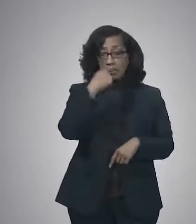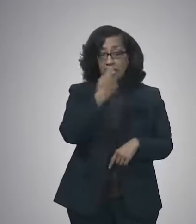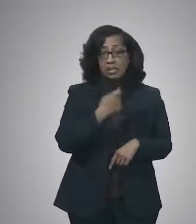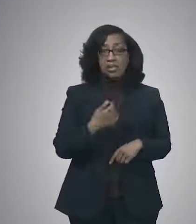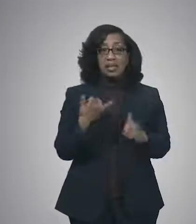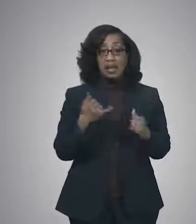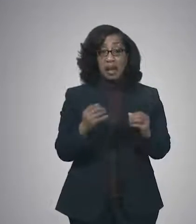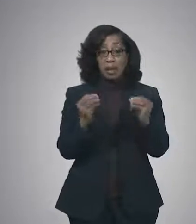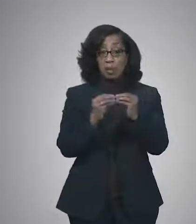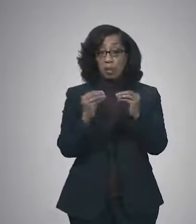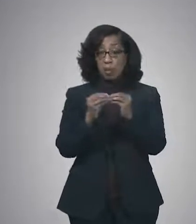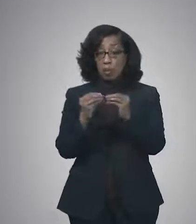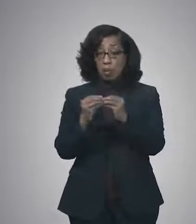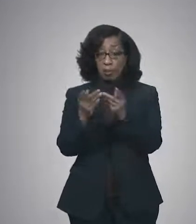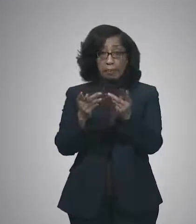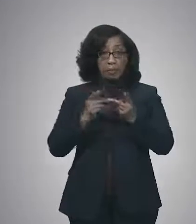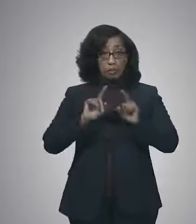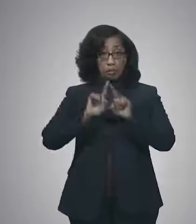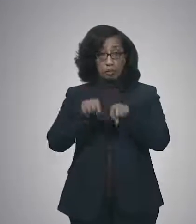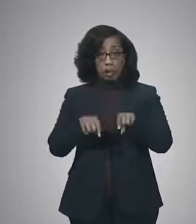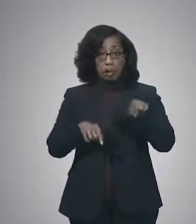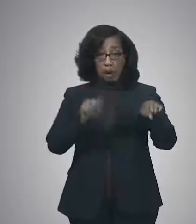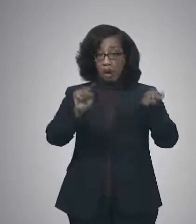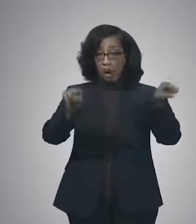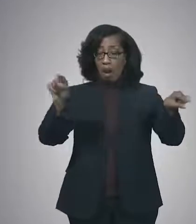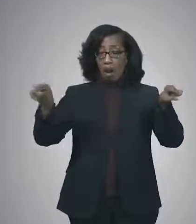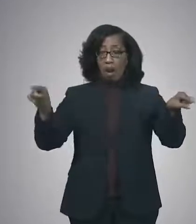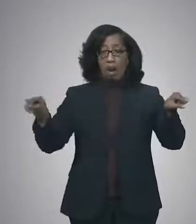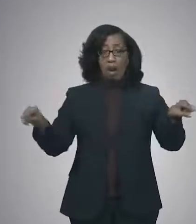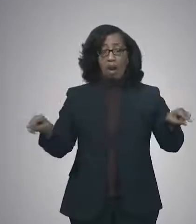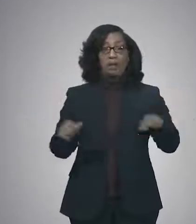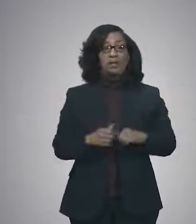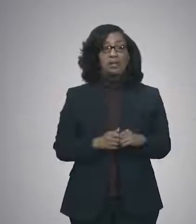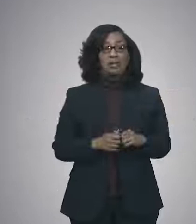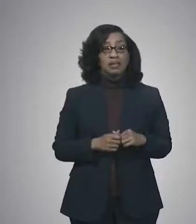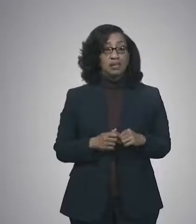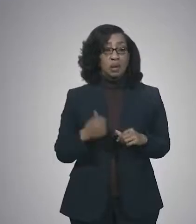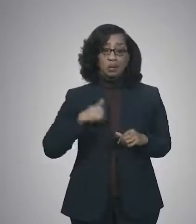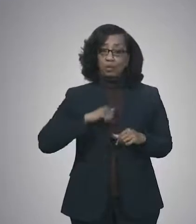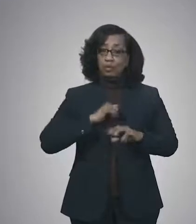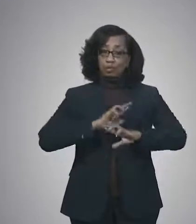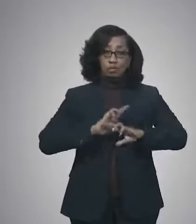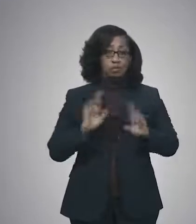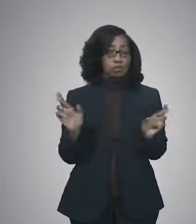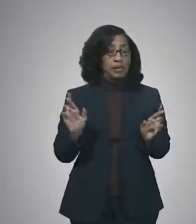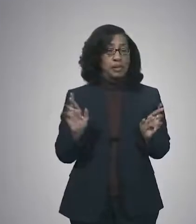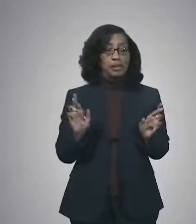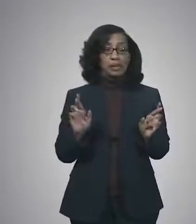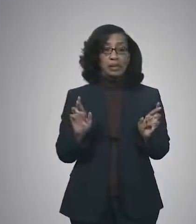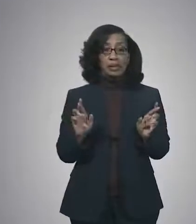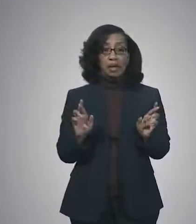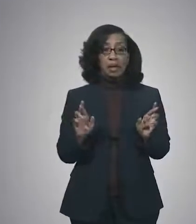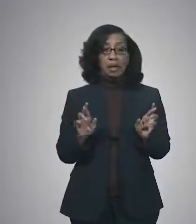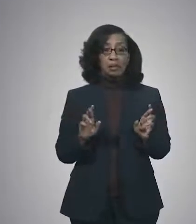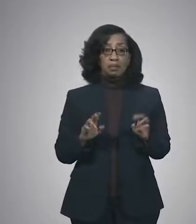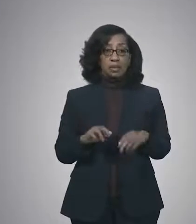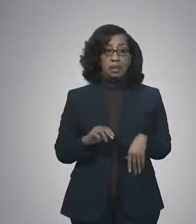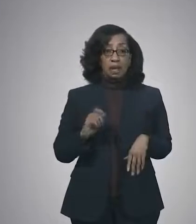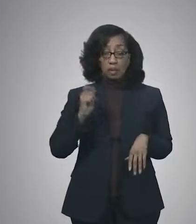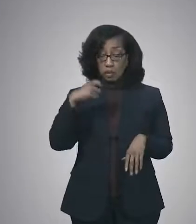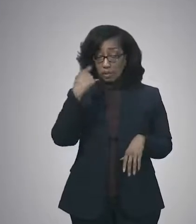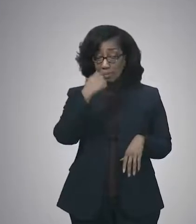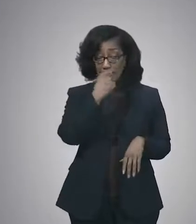distribution channels. So there is no signal here. We are standing by and ready to respond to the demand. I will come back to the testing.